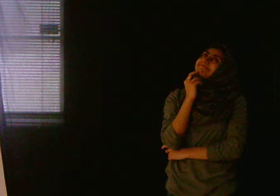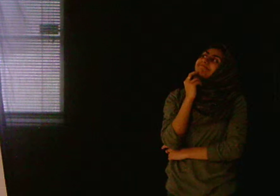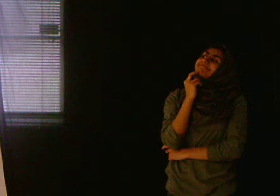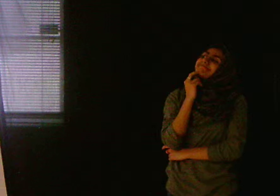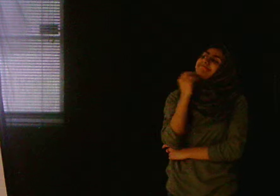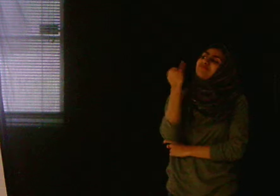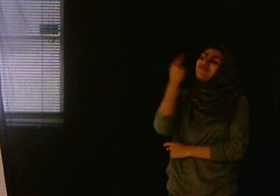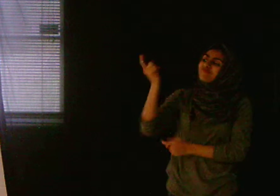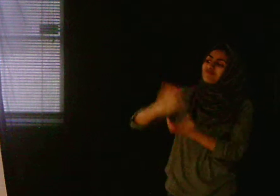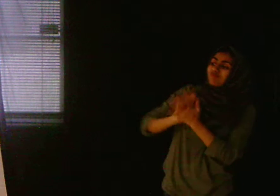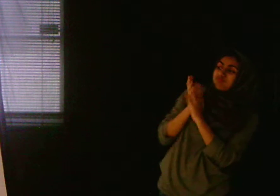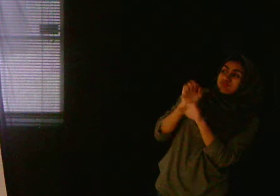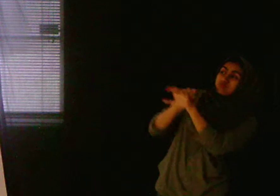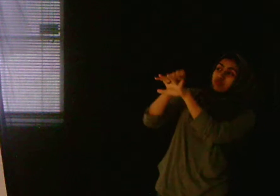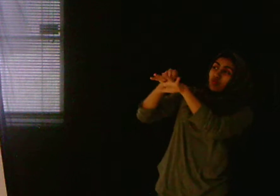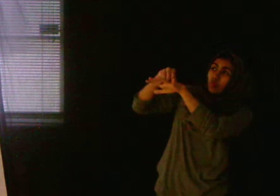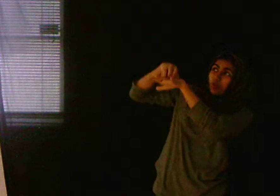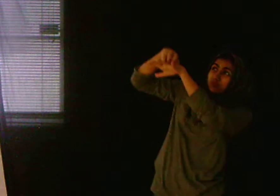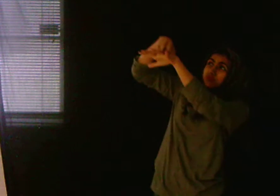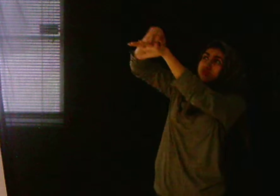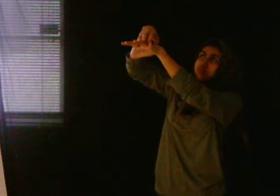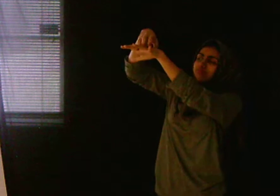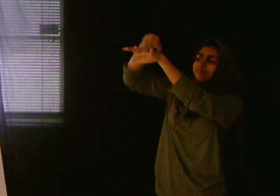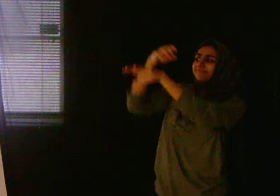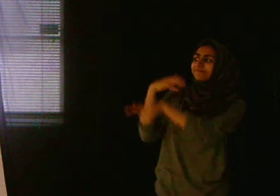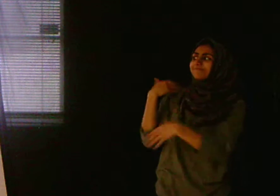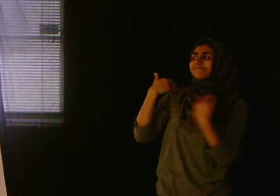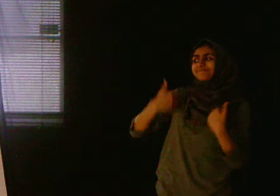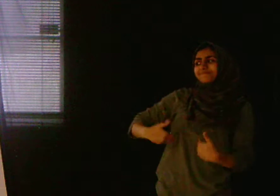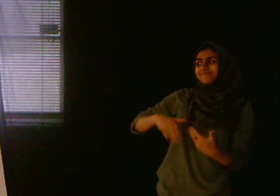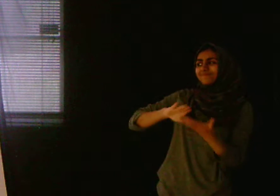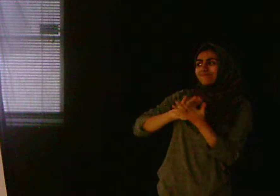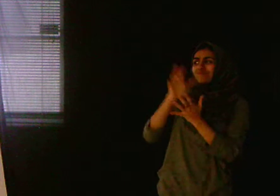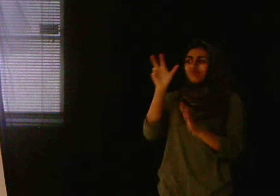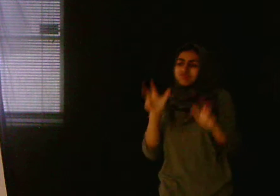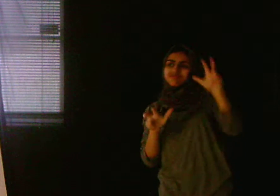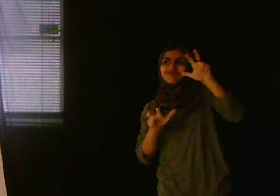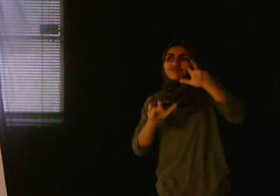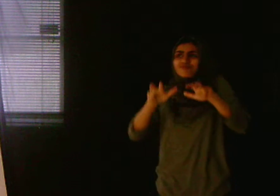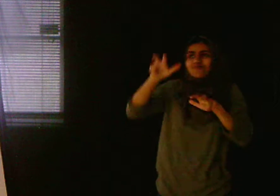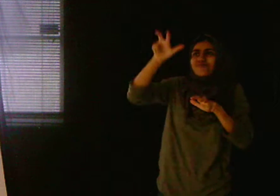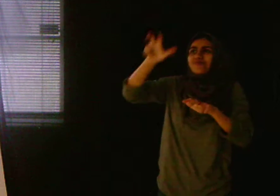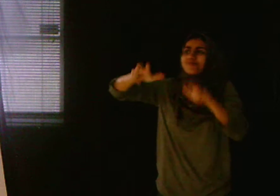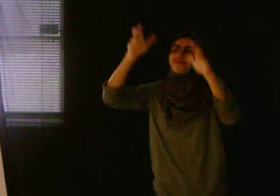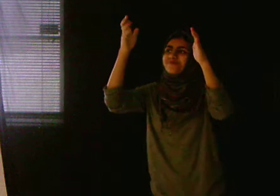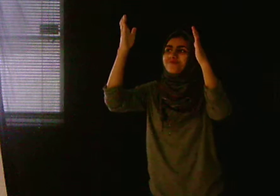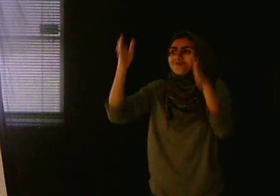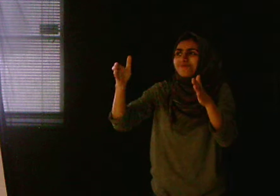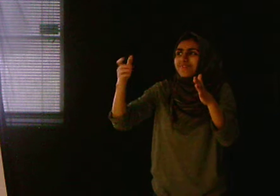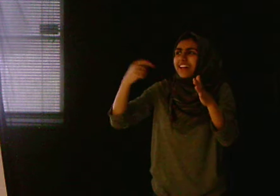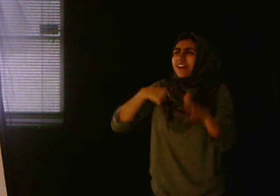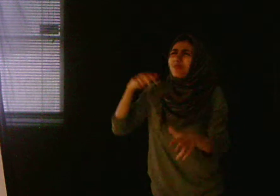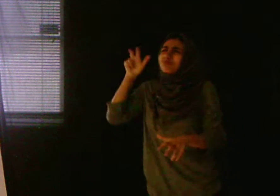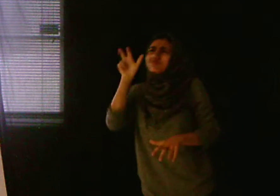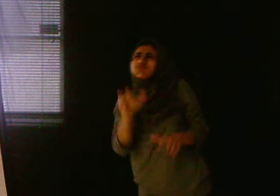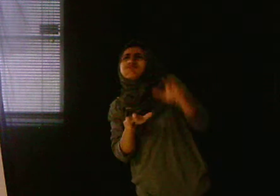a mountain climber. And I will fly to where you are.